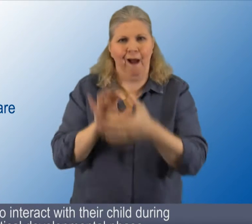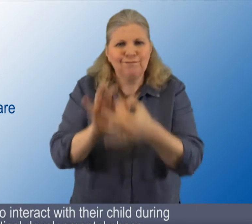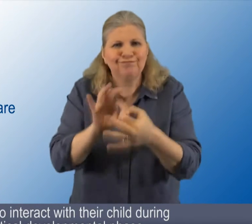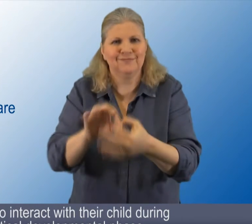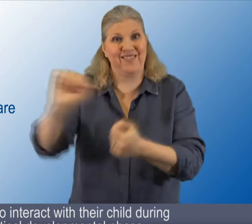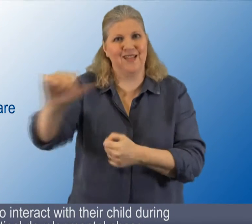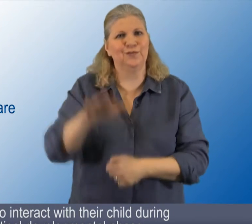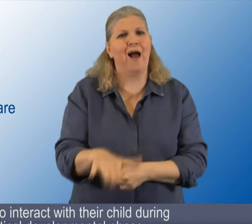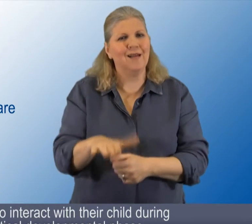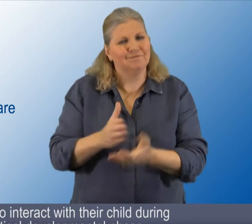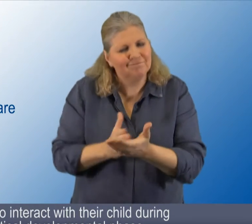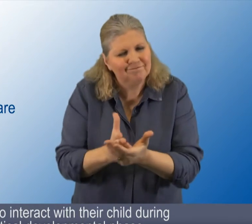-deaf-deaf